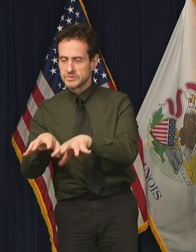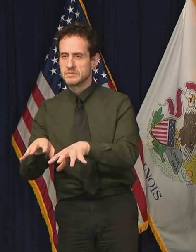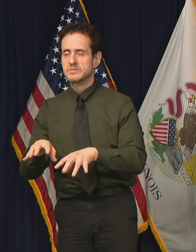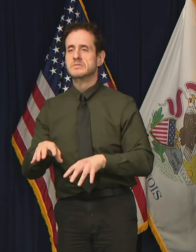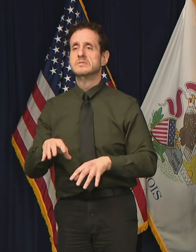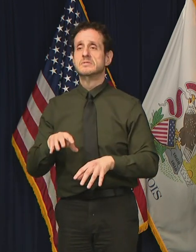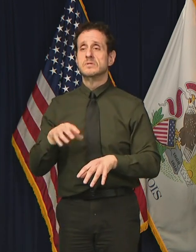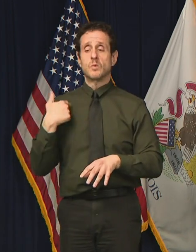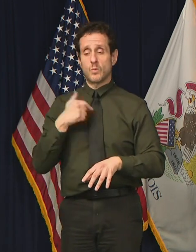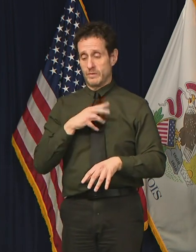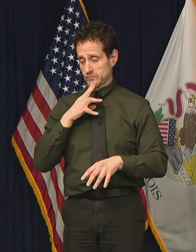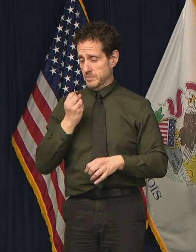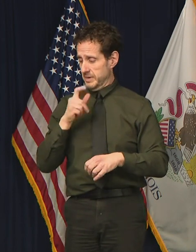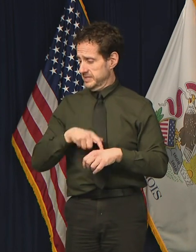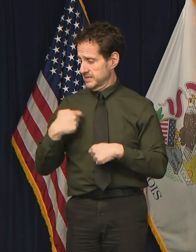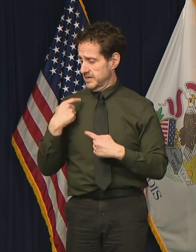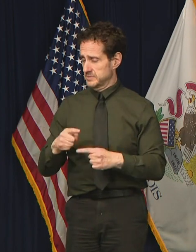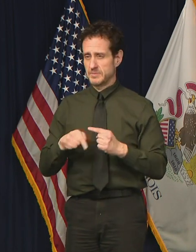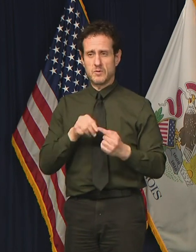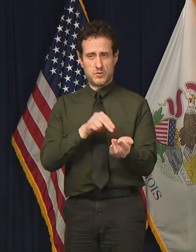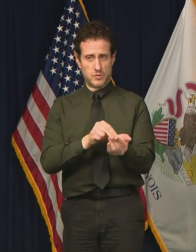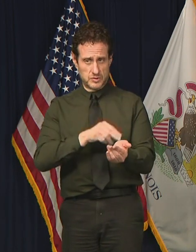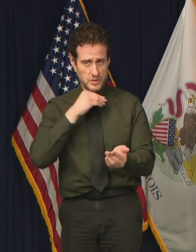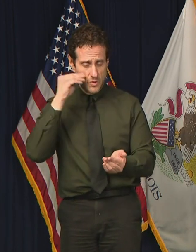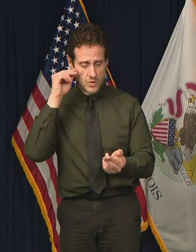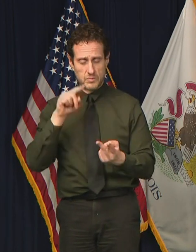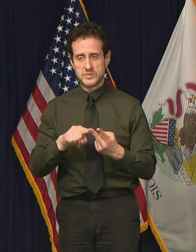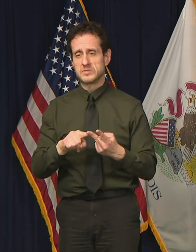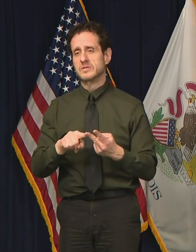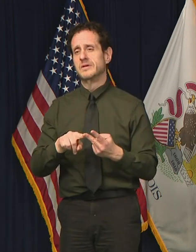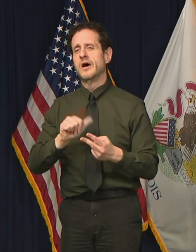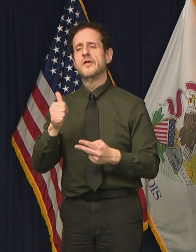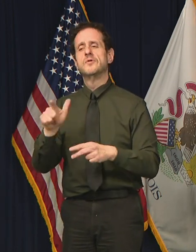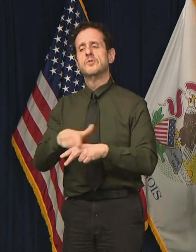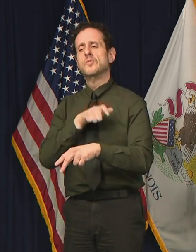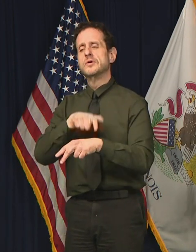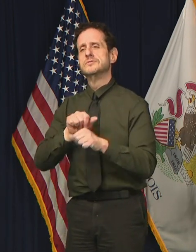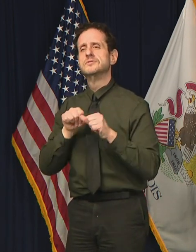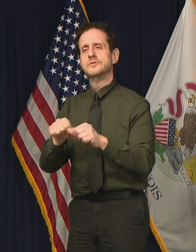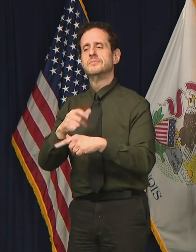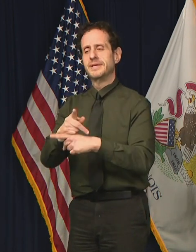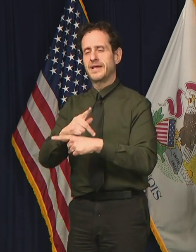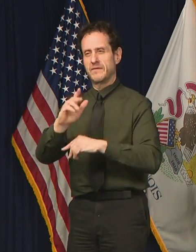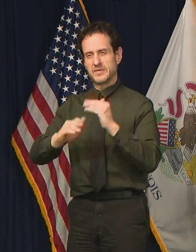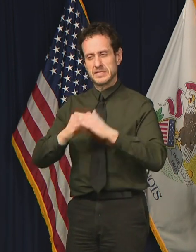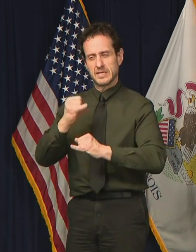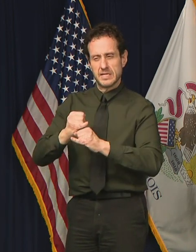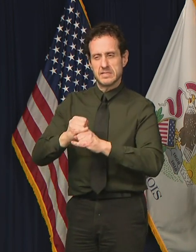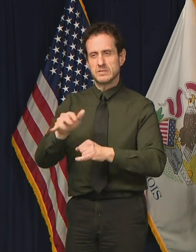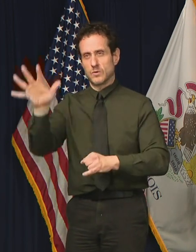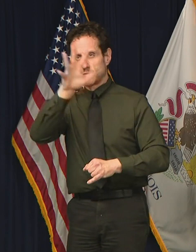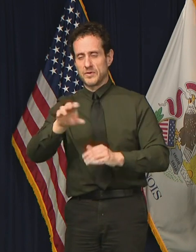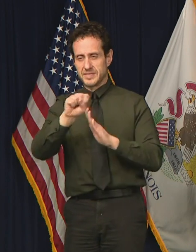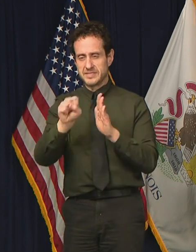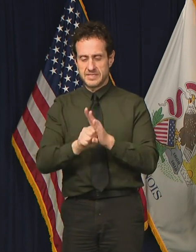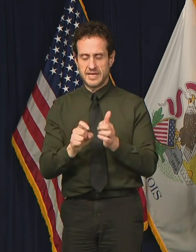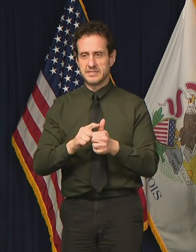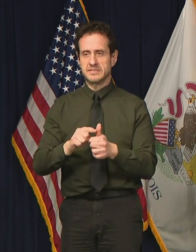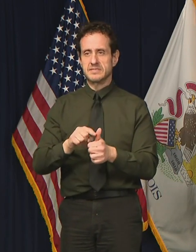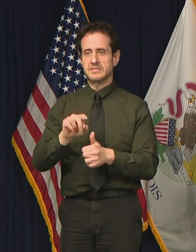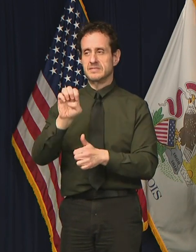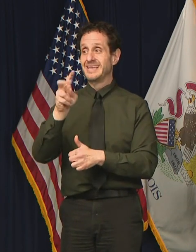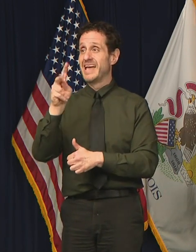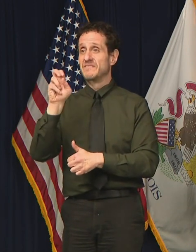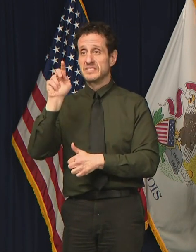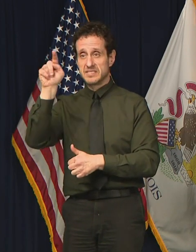numerous times, assisted livings and other long-term care facilities across the state including those in Evanston, Joliet,